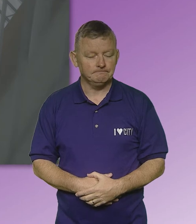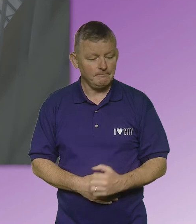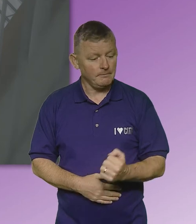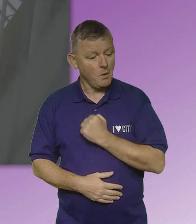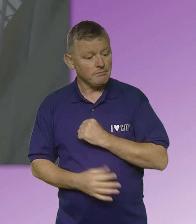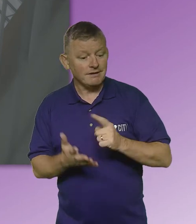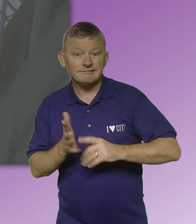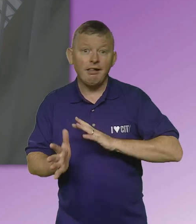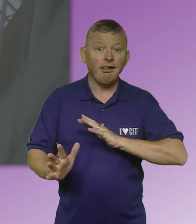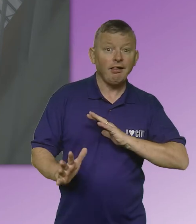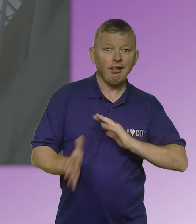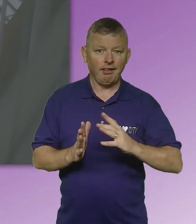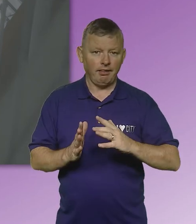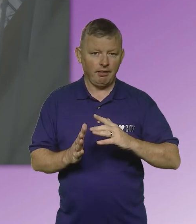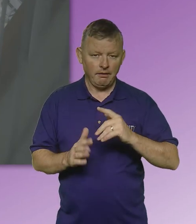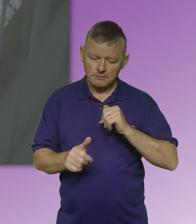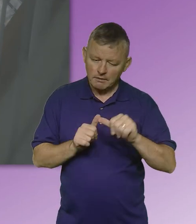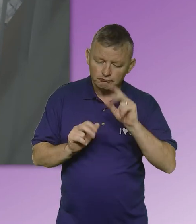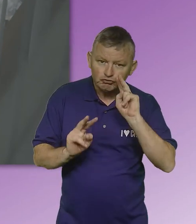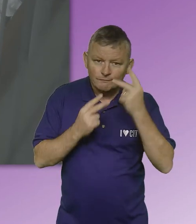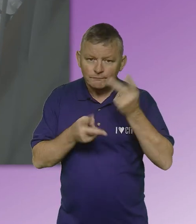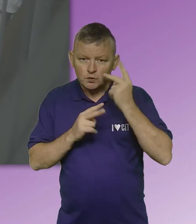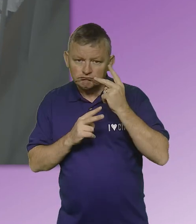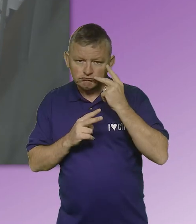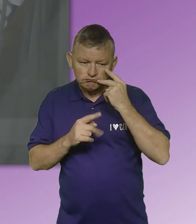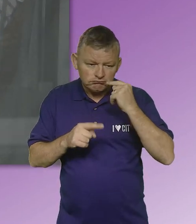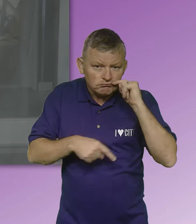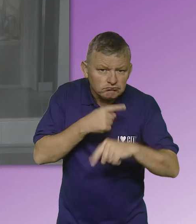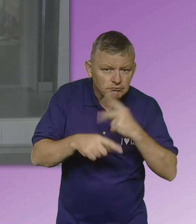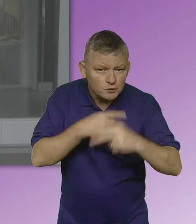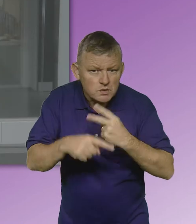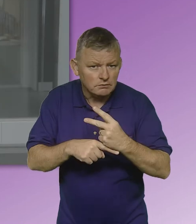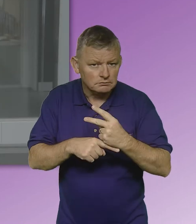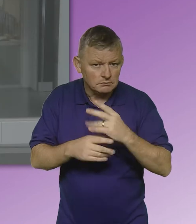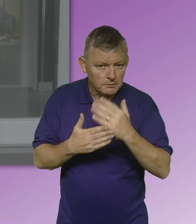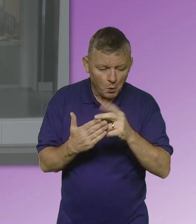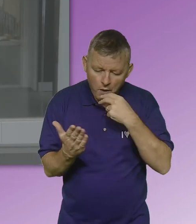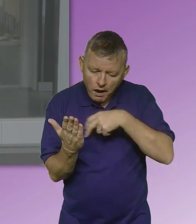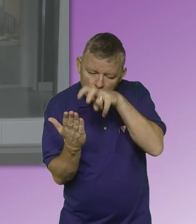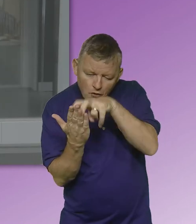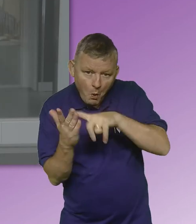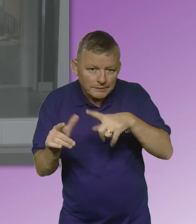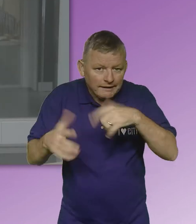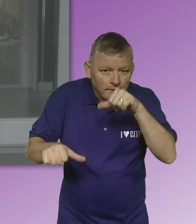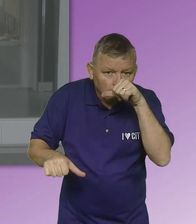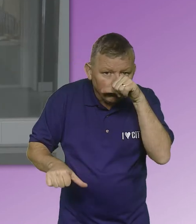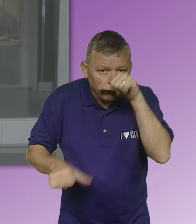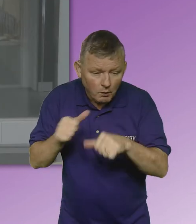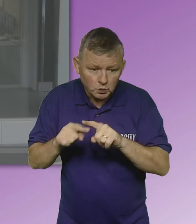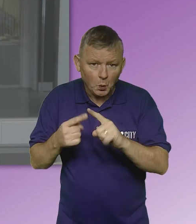Our BSL Action Plan will be reviewed bi-annually and we will record progress and feedback on actions which will